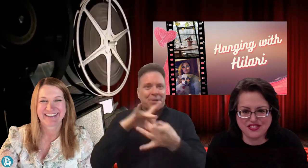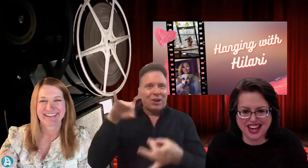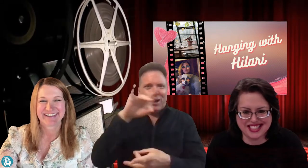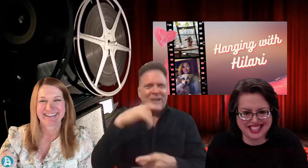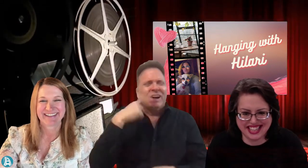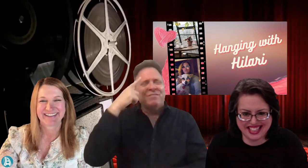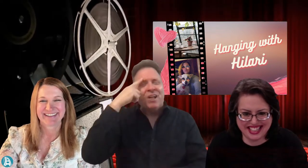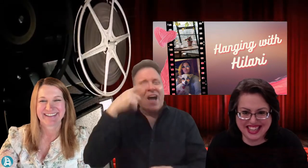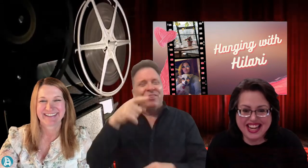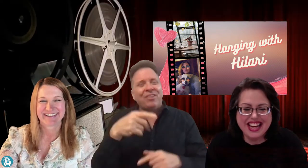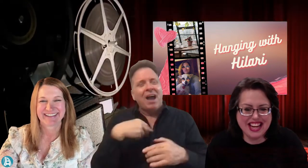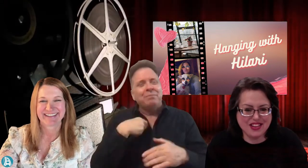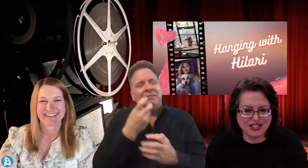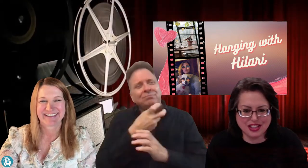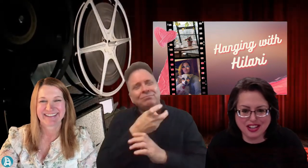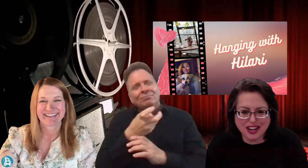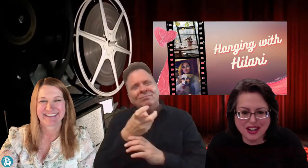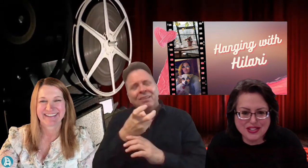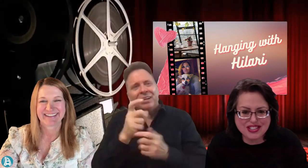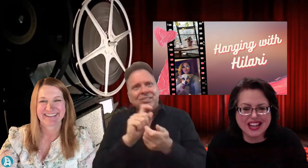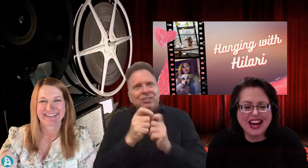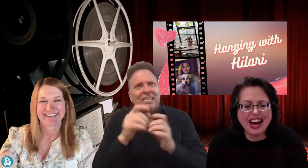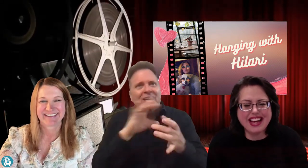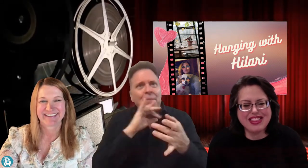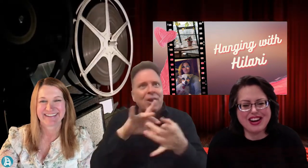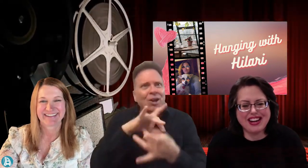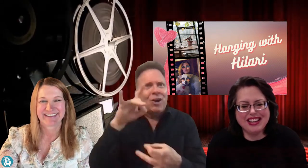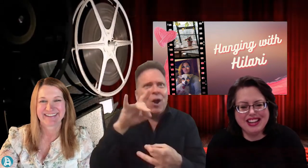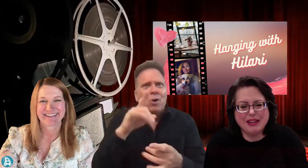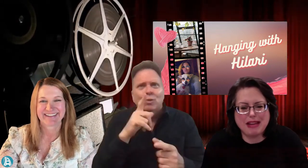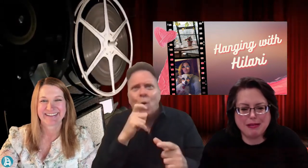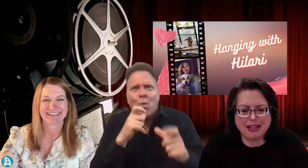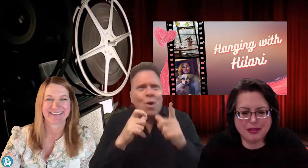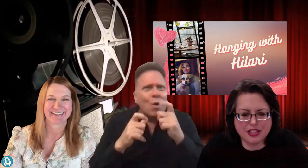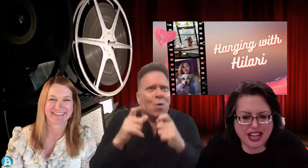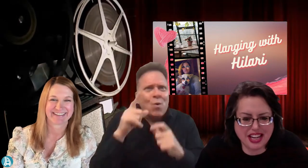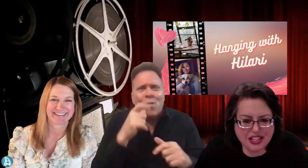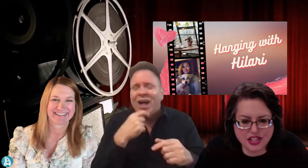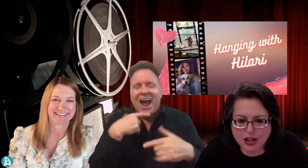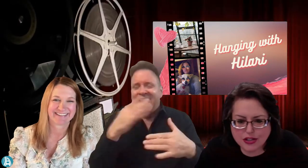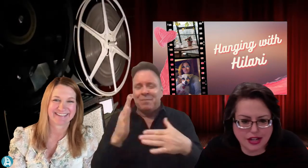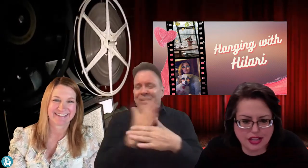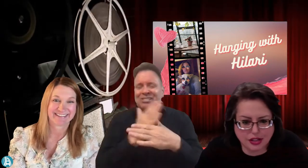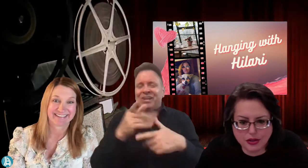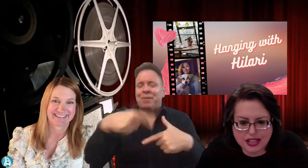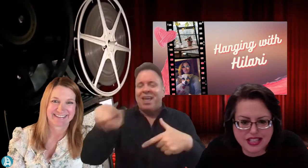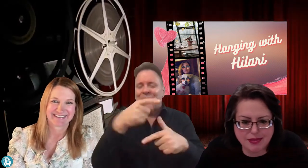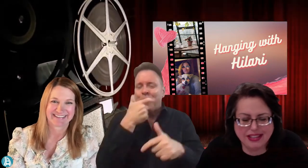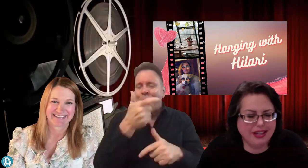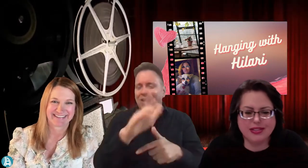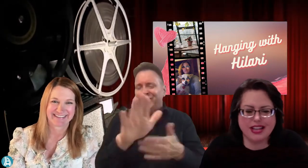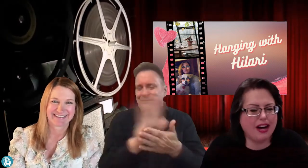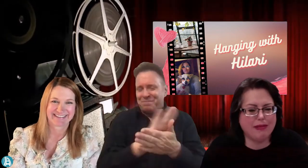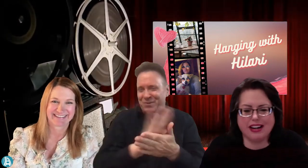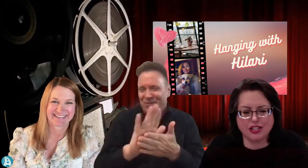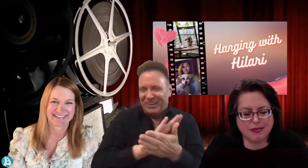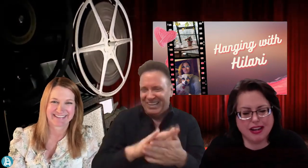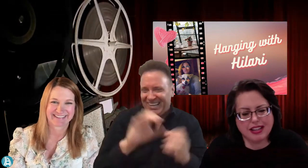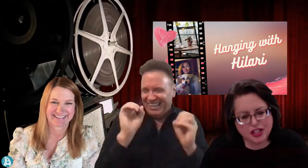fascinating. And there was a ghost and I thought maybe it would change the ghost. And I was like, who is it? It was, oh my gosh, I'm not going to